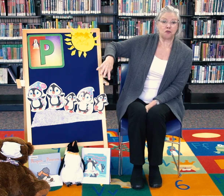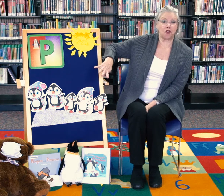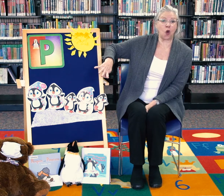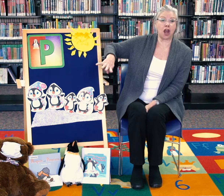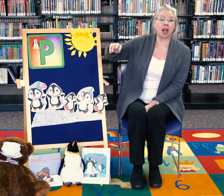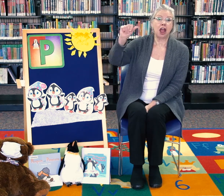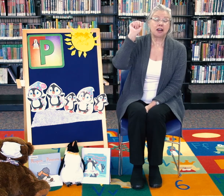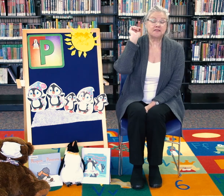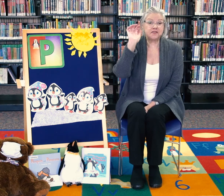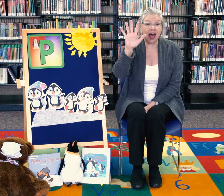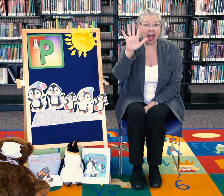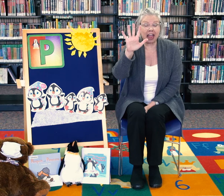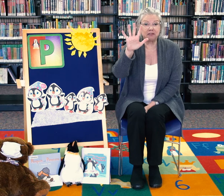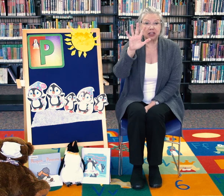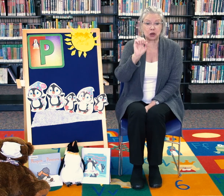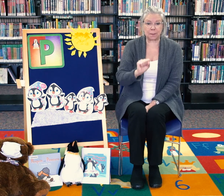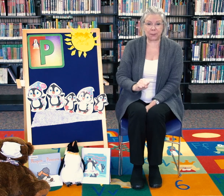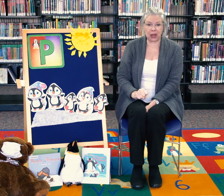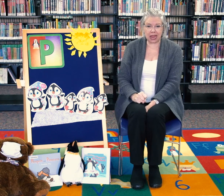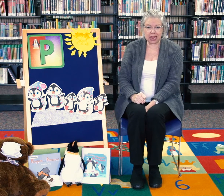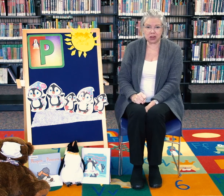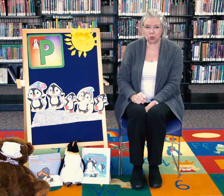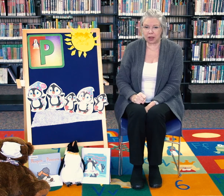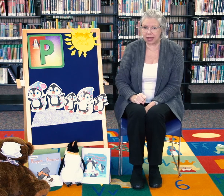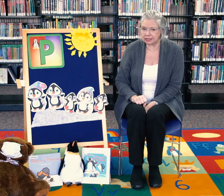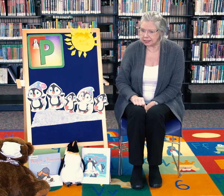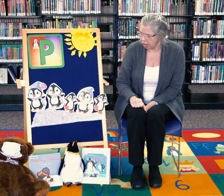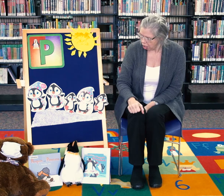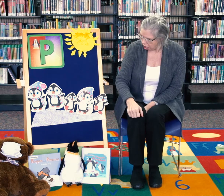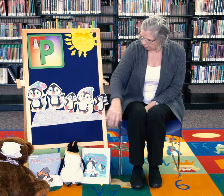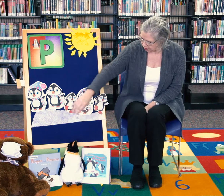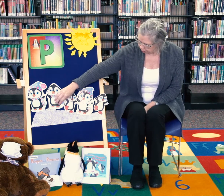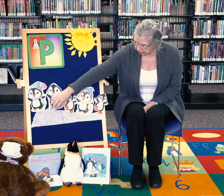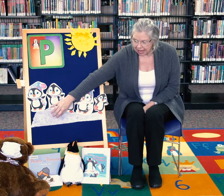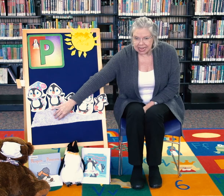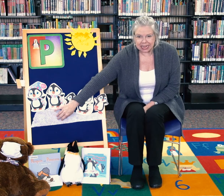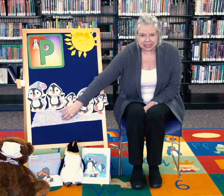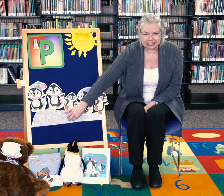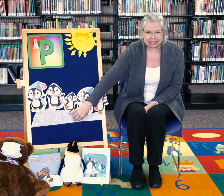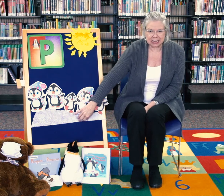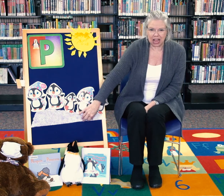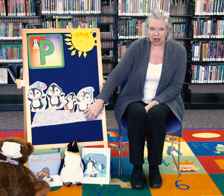four, five little penguins. They're playing in the snow.